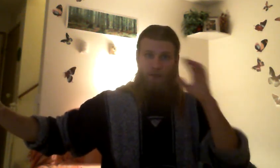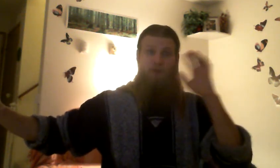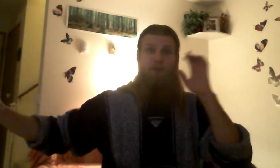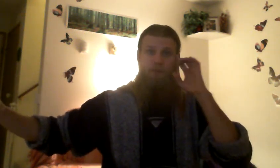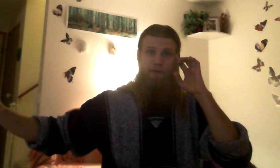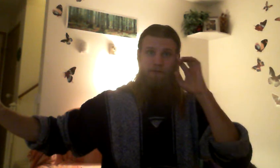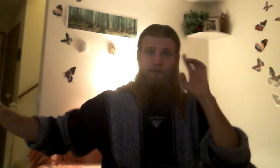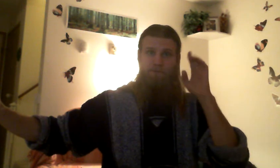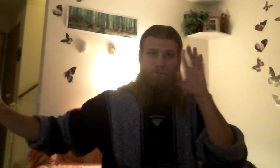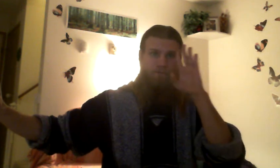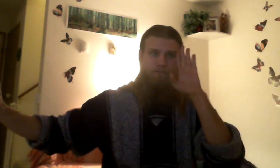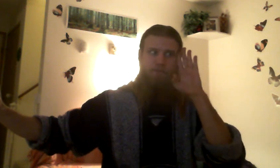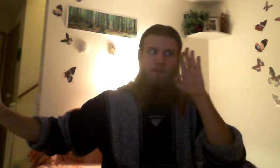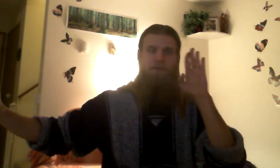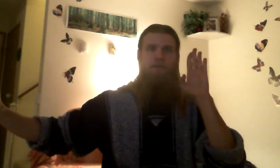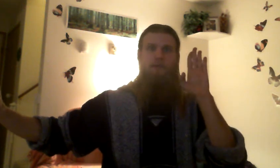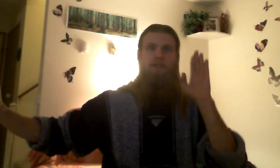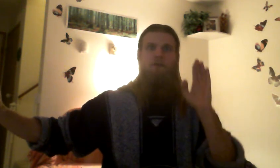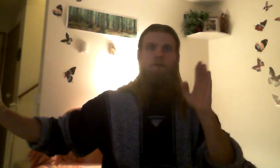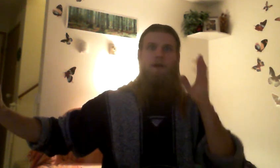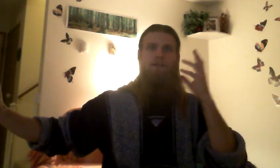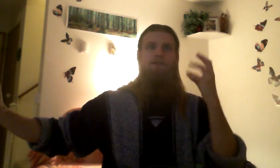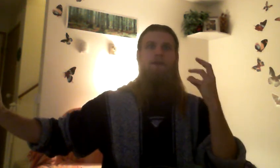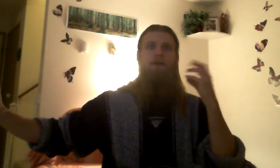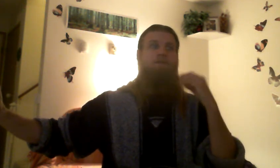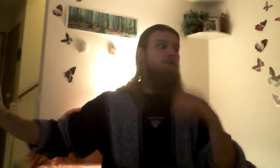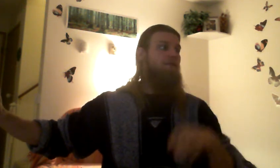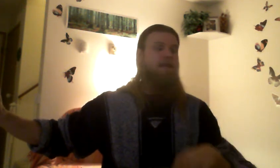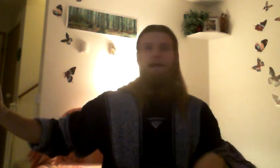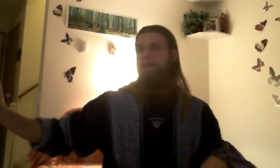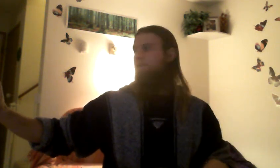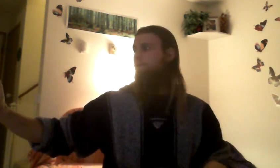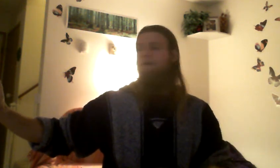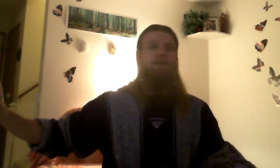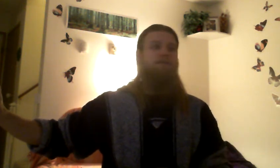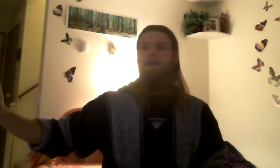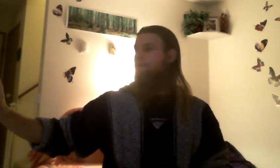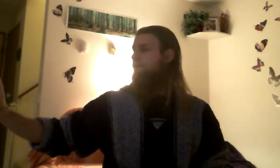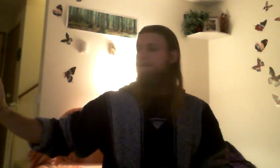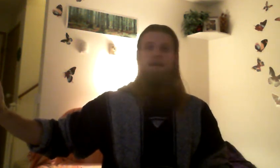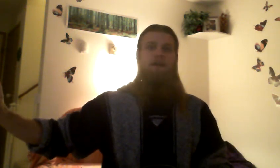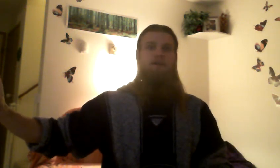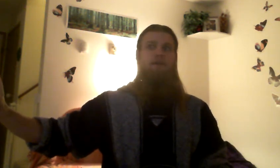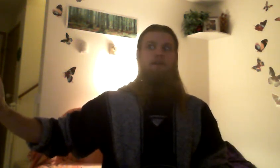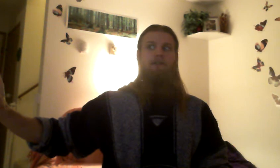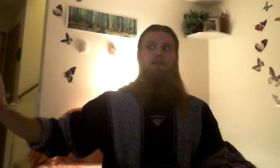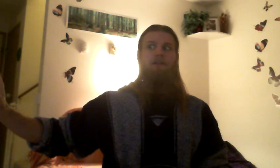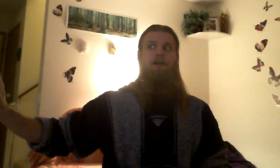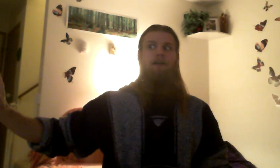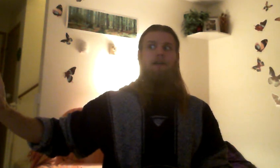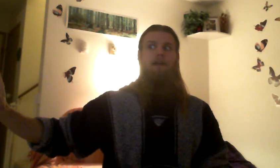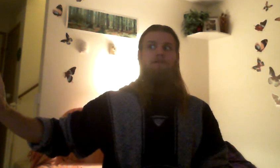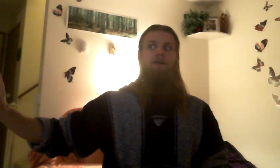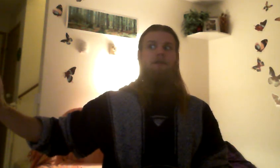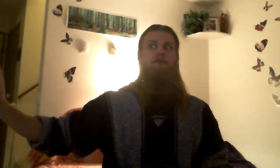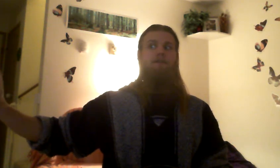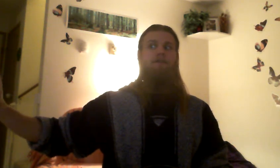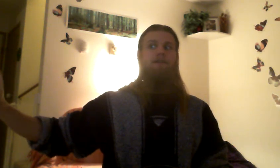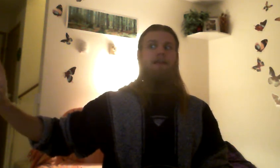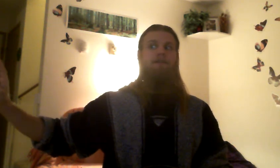or your peripherals, but you don't want to move your neck and you don't want to do this. You want to just look as far over to one side